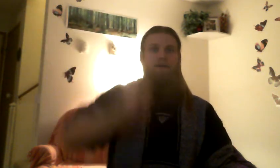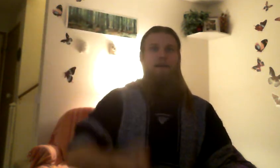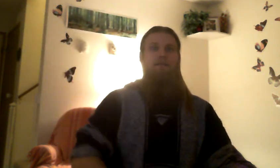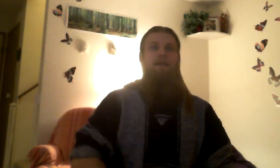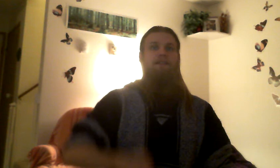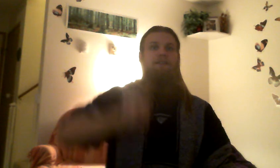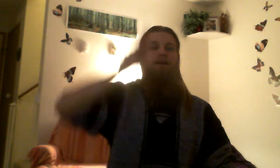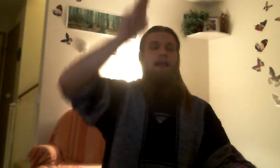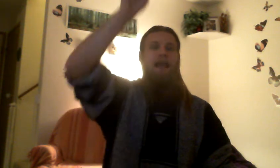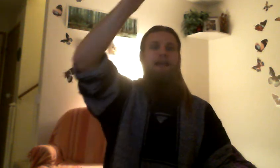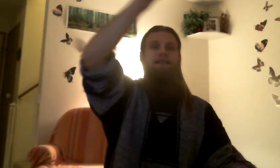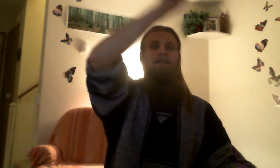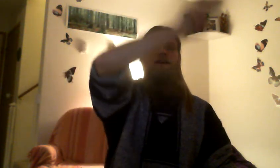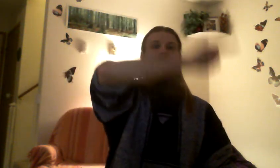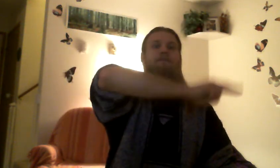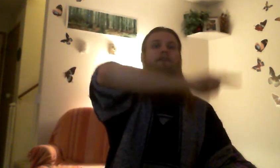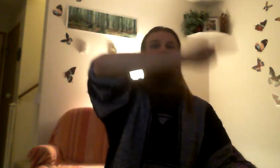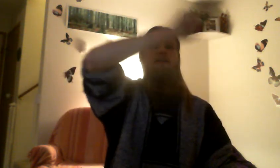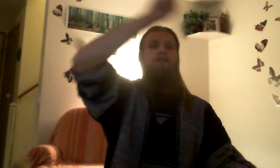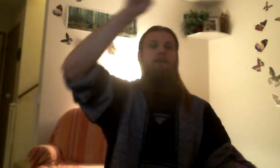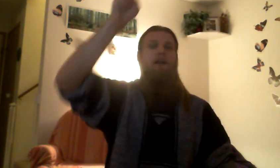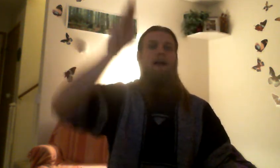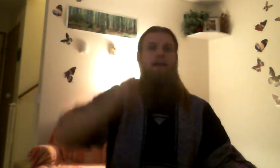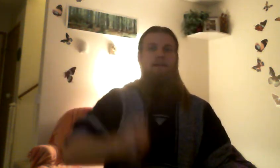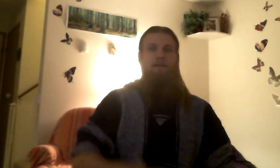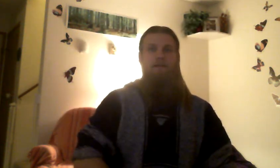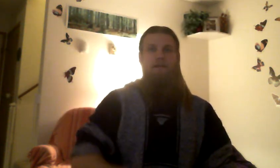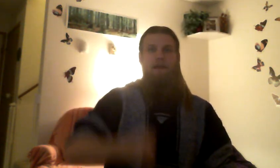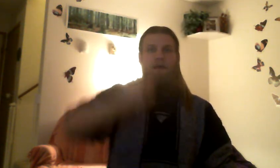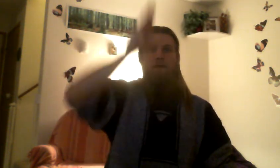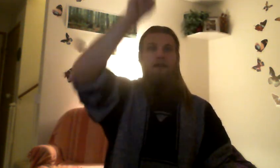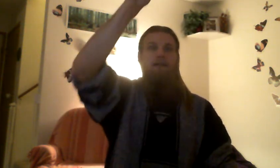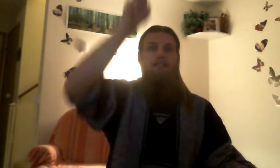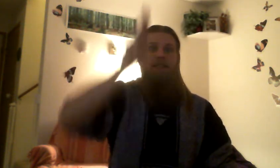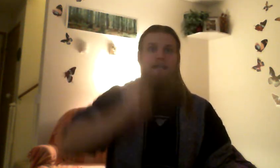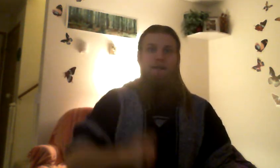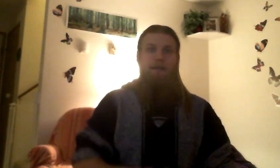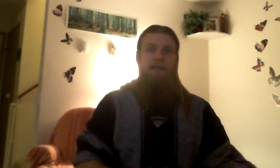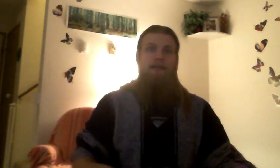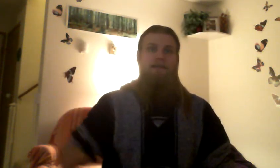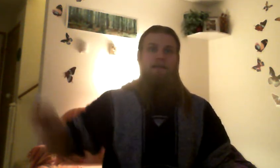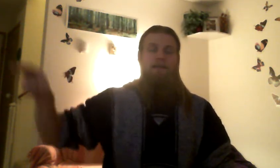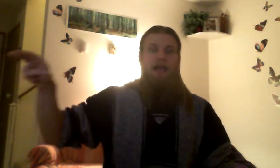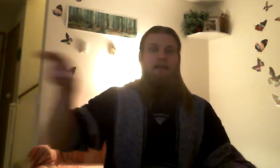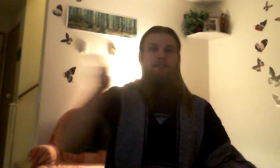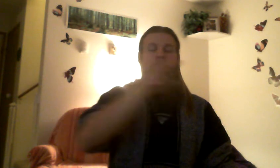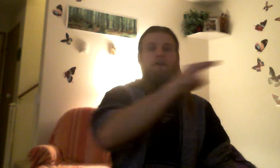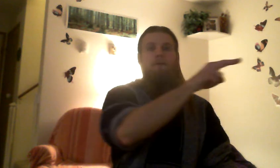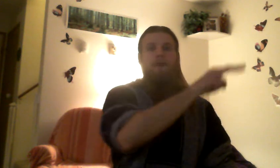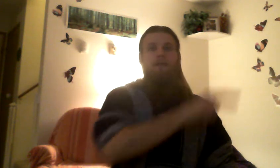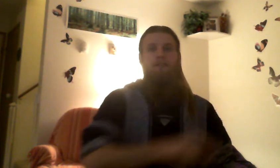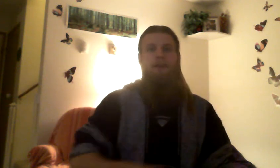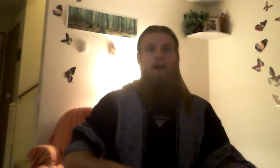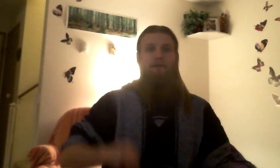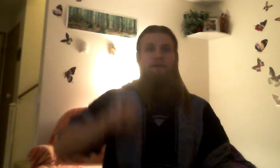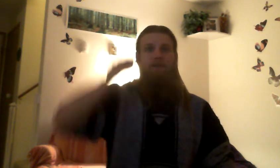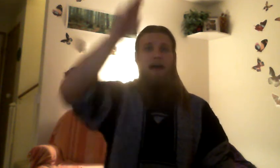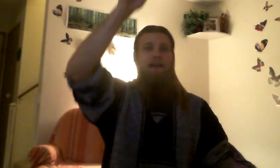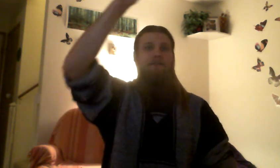It's meant to enhance the function of your eye. But just stick with it. And so maybe start off with five,